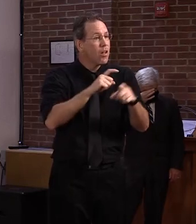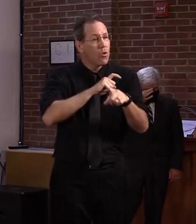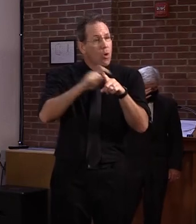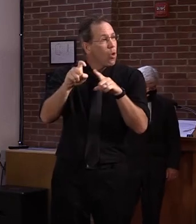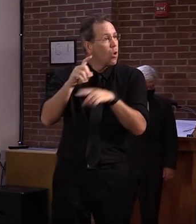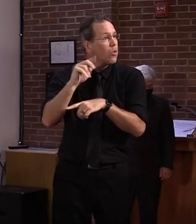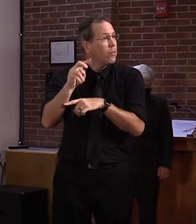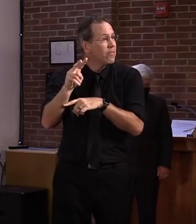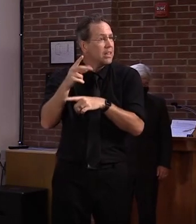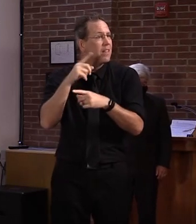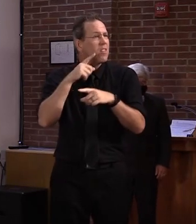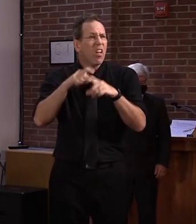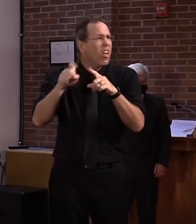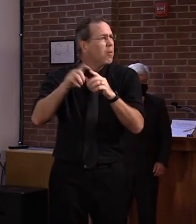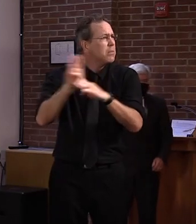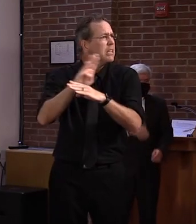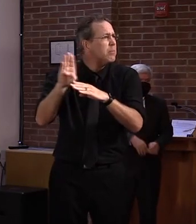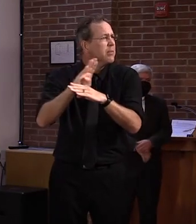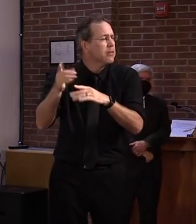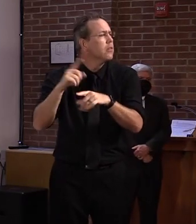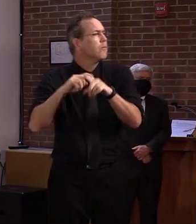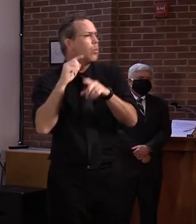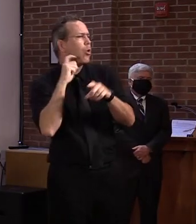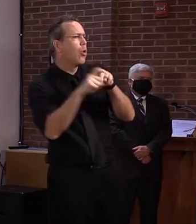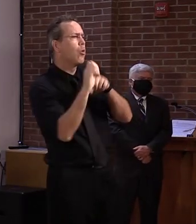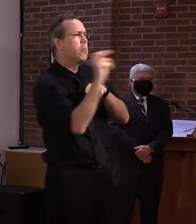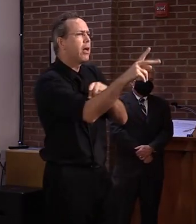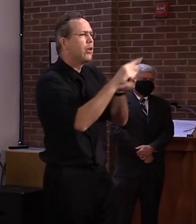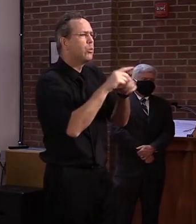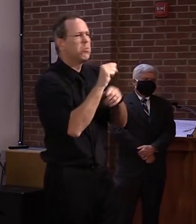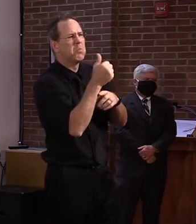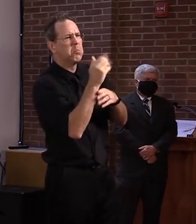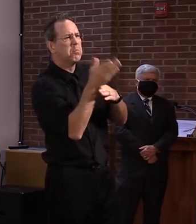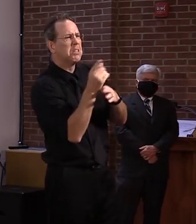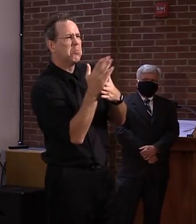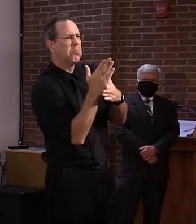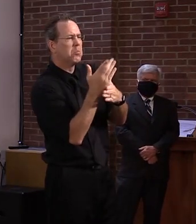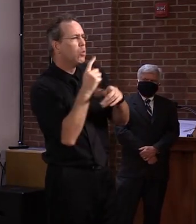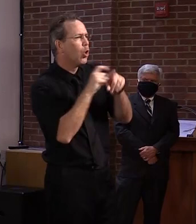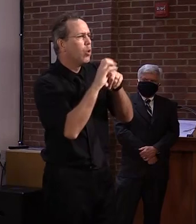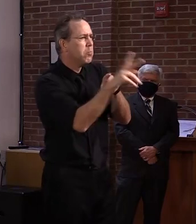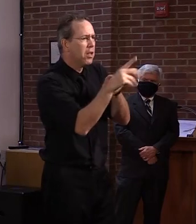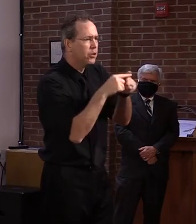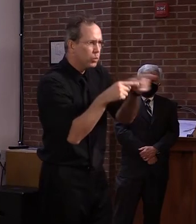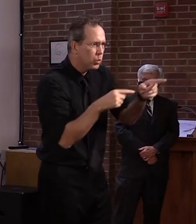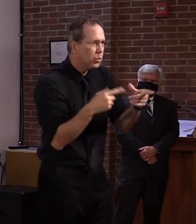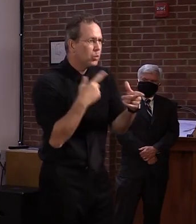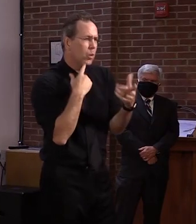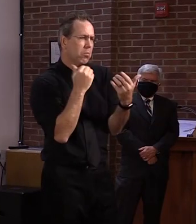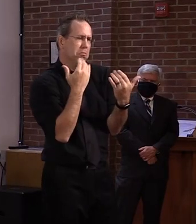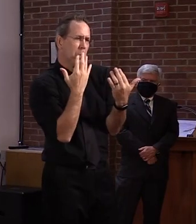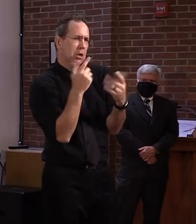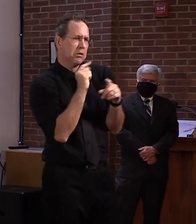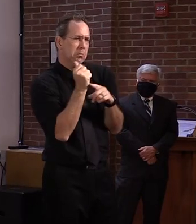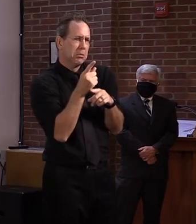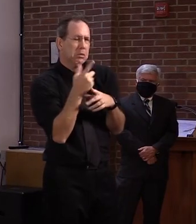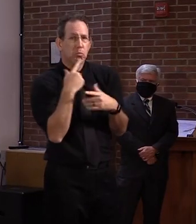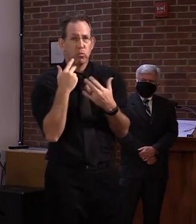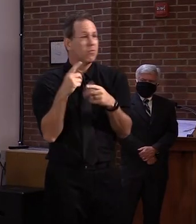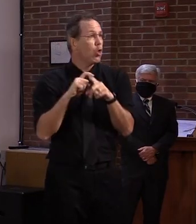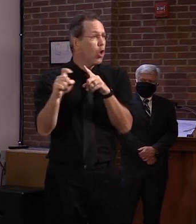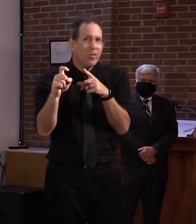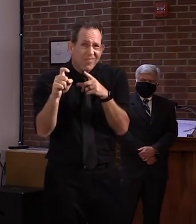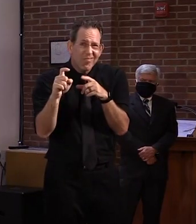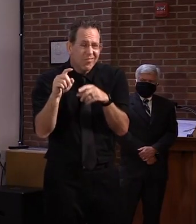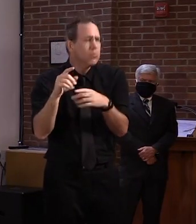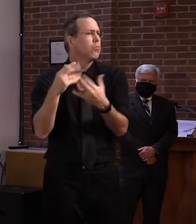important, I want to highlight here, if the lines are busy, you have to wait for 10 minutes before that action